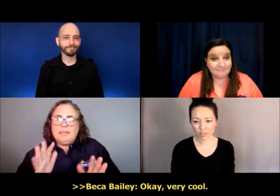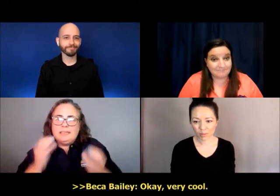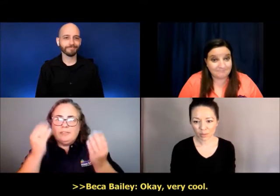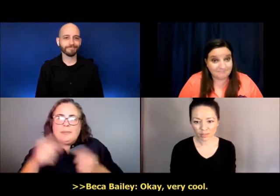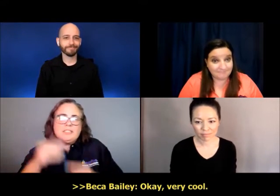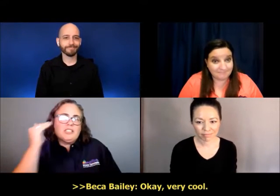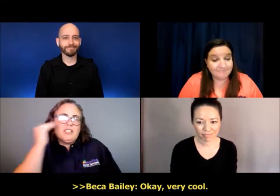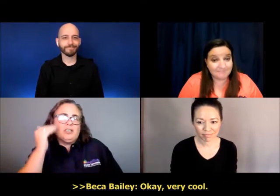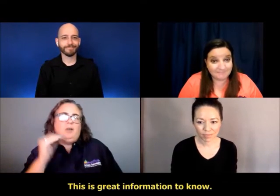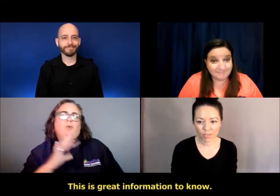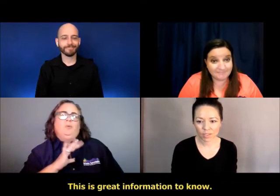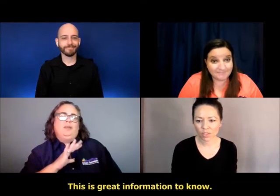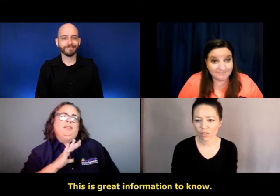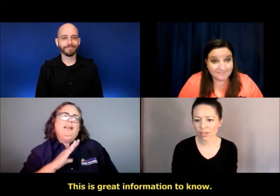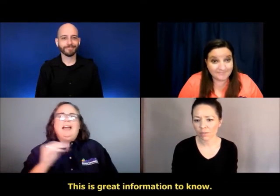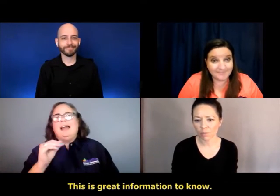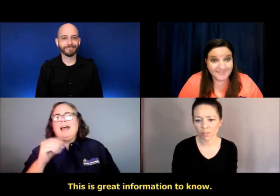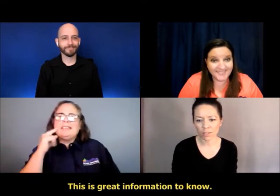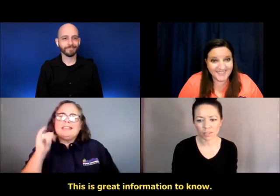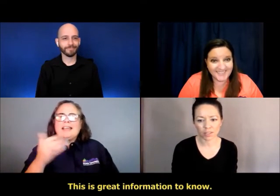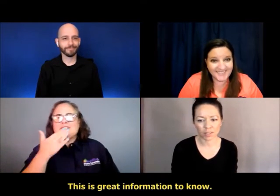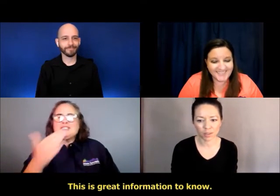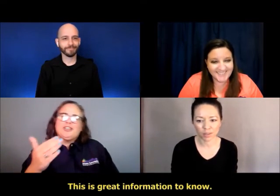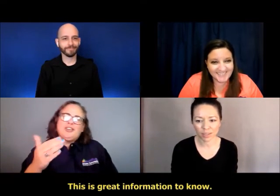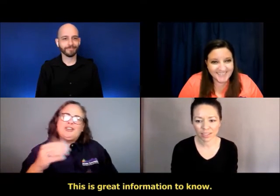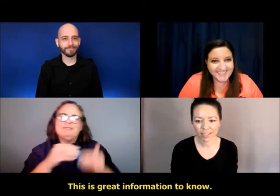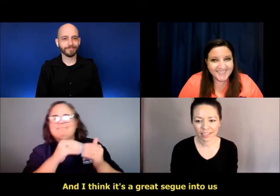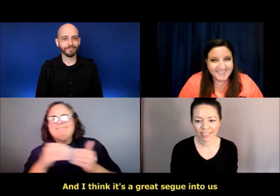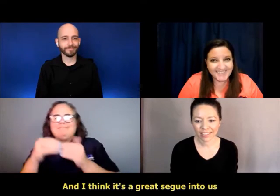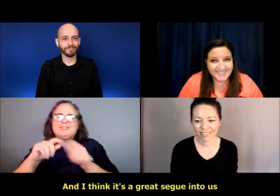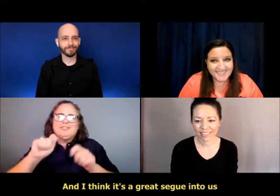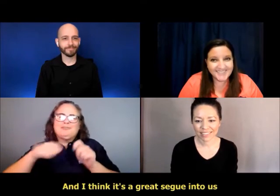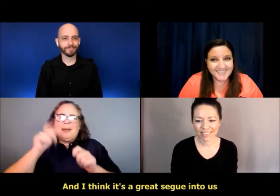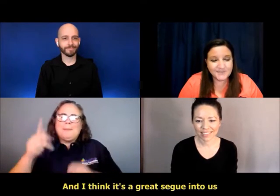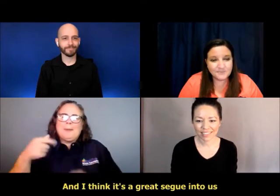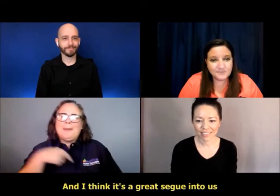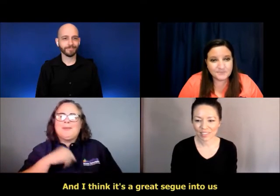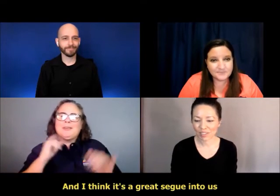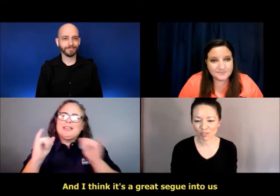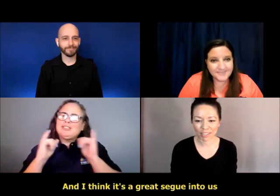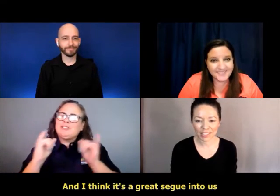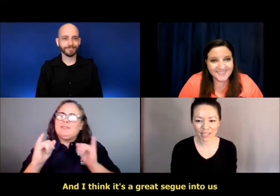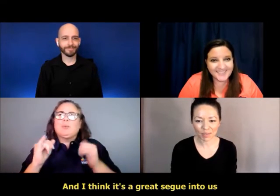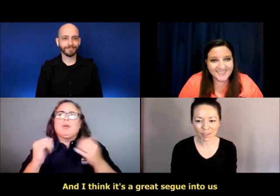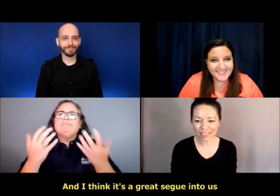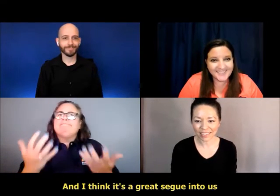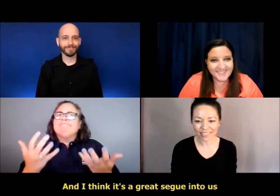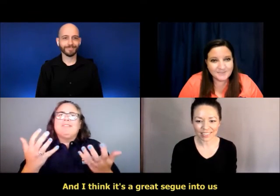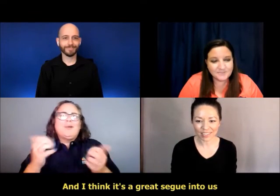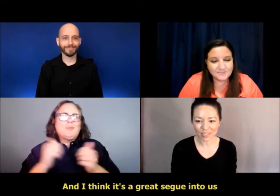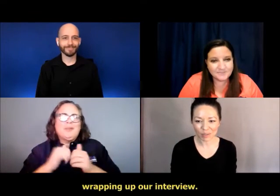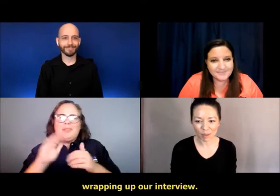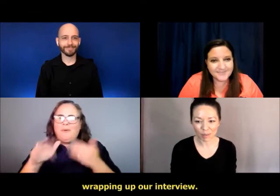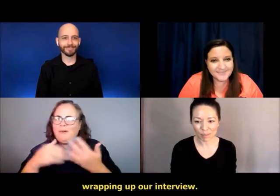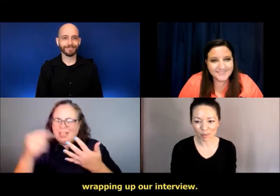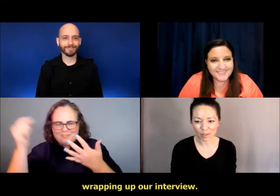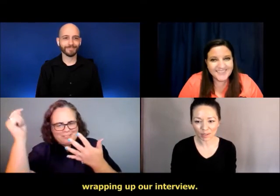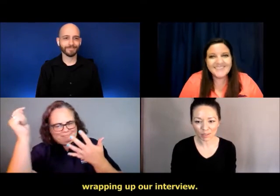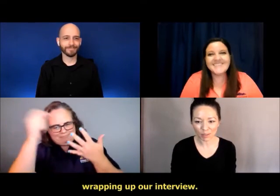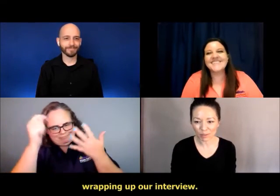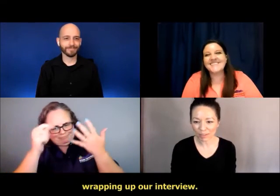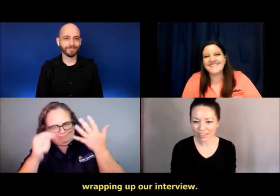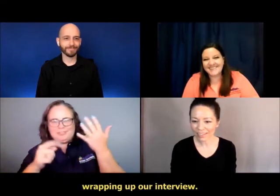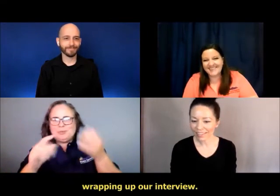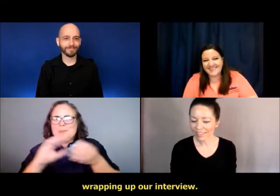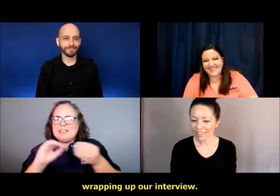Very cool. This is great information to know. And I think it's a great segue into us wrapping up our